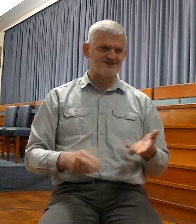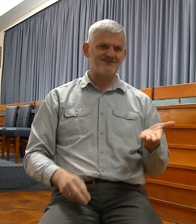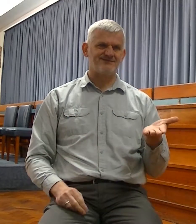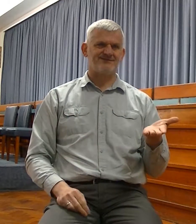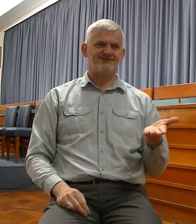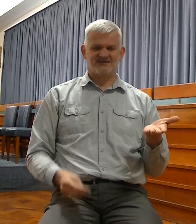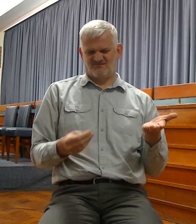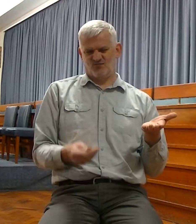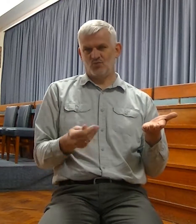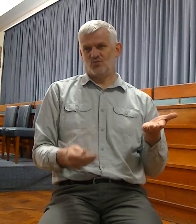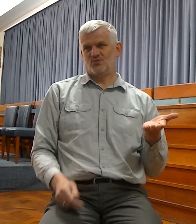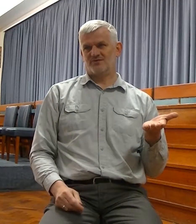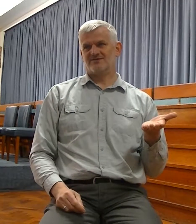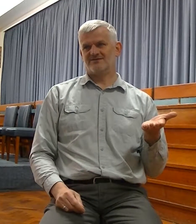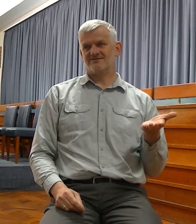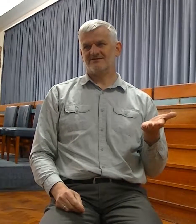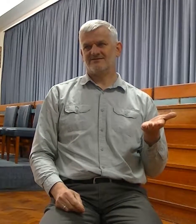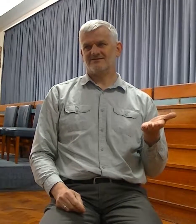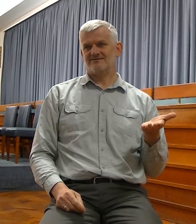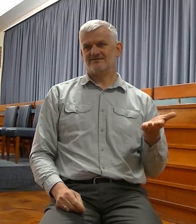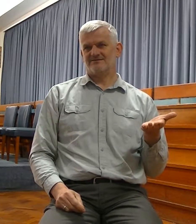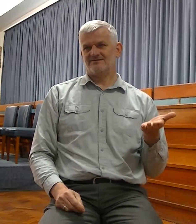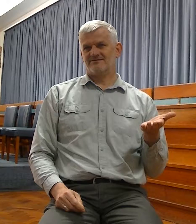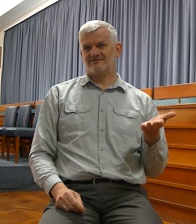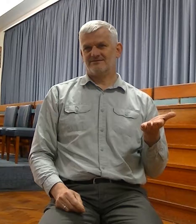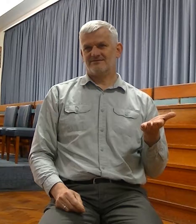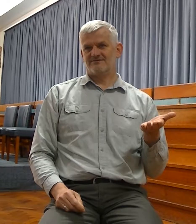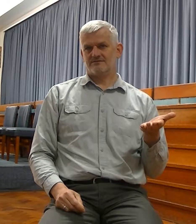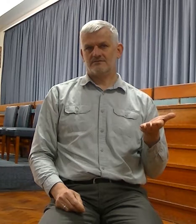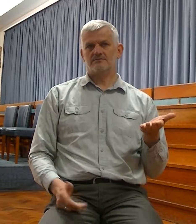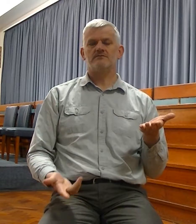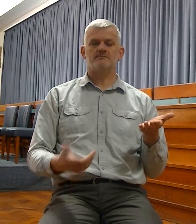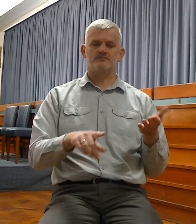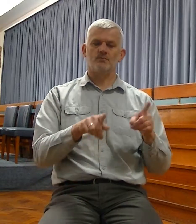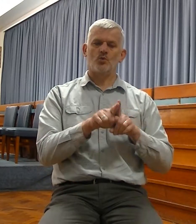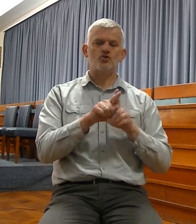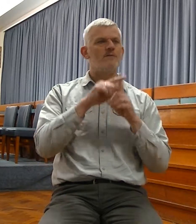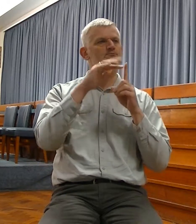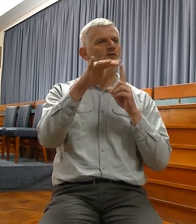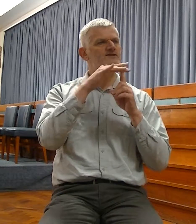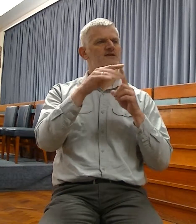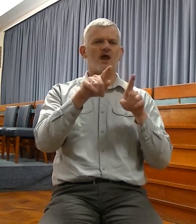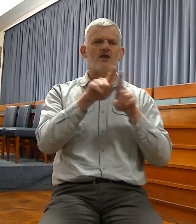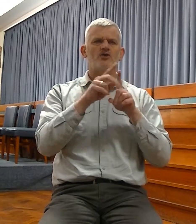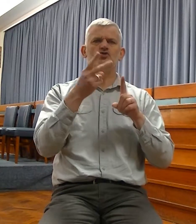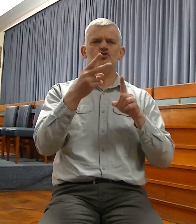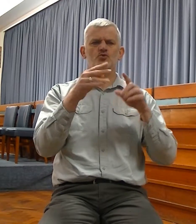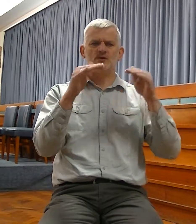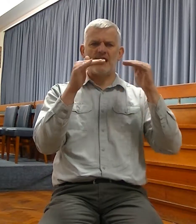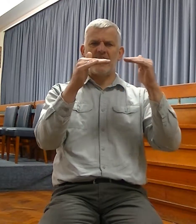small. And here you've got two levels of prophecy operating. First of all in verse 14, the